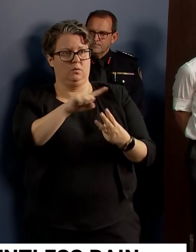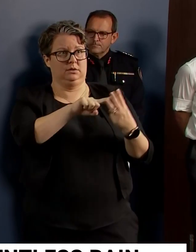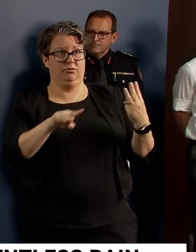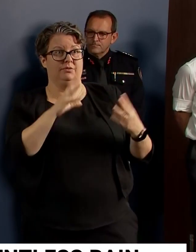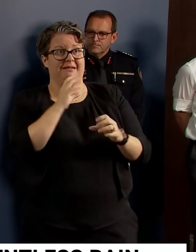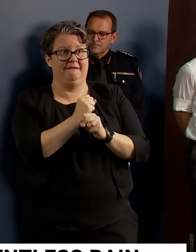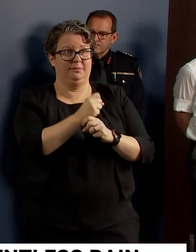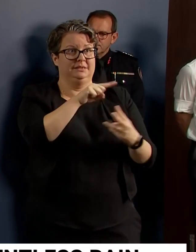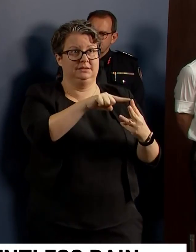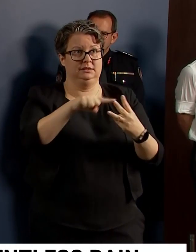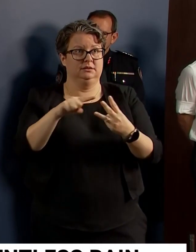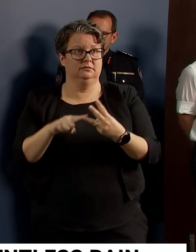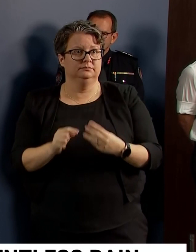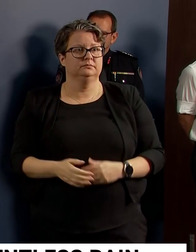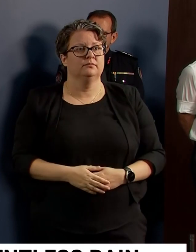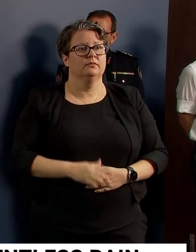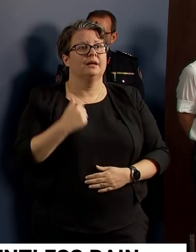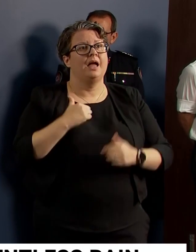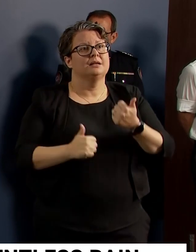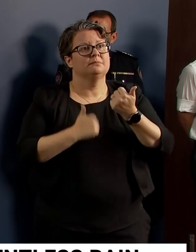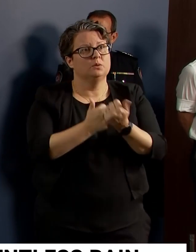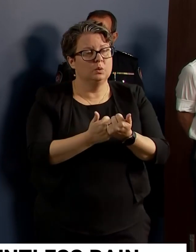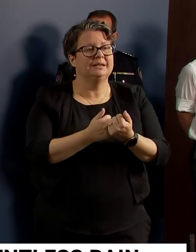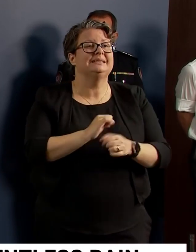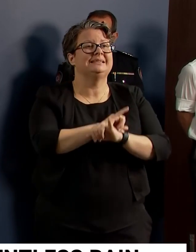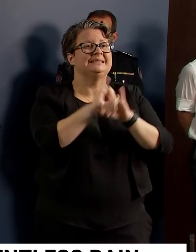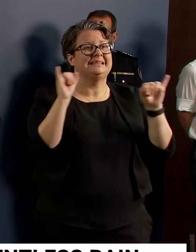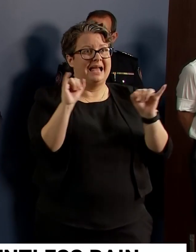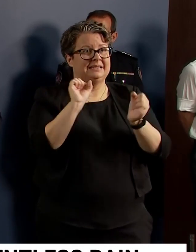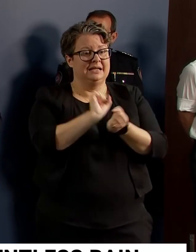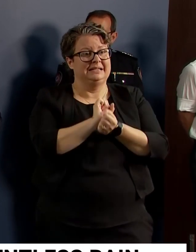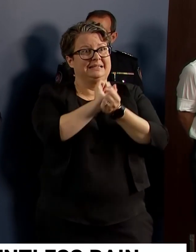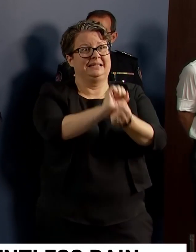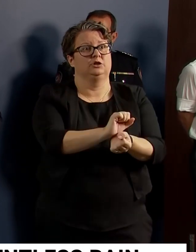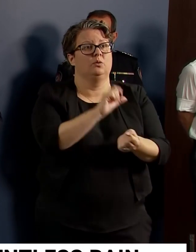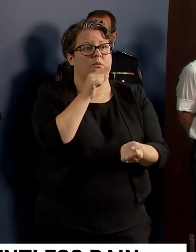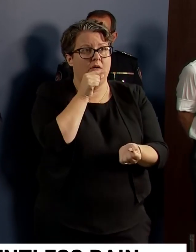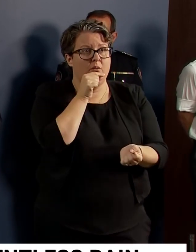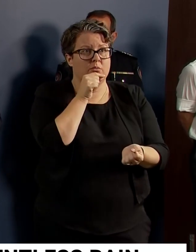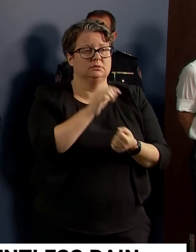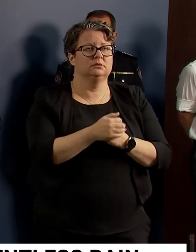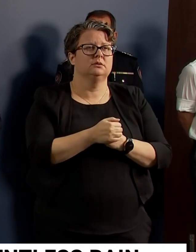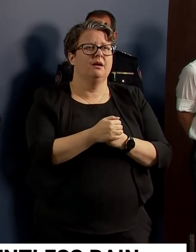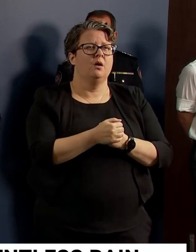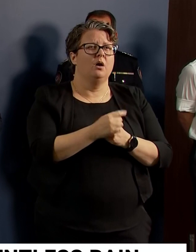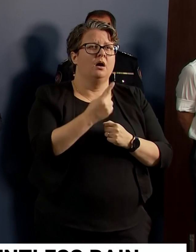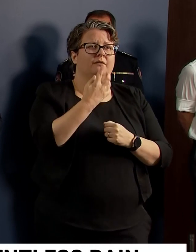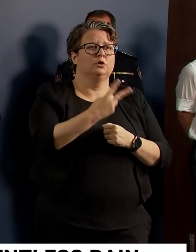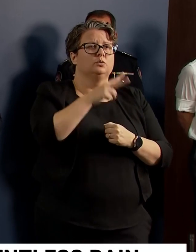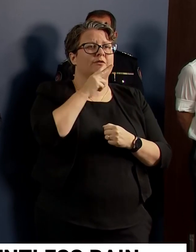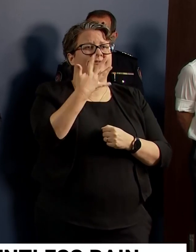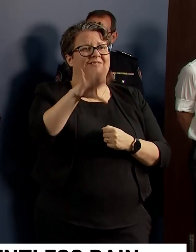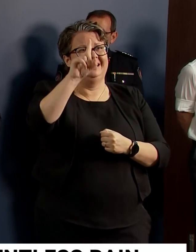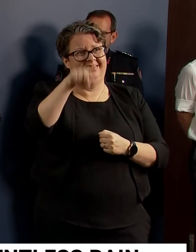This support includes disaster assistance concessional loans of up to a quarter of a million dollars, $250